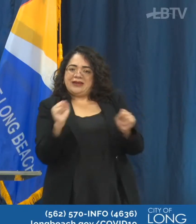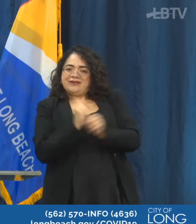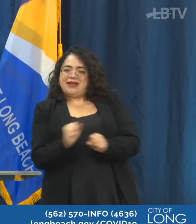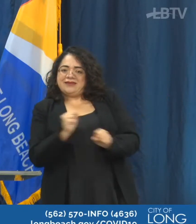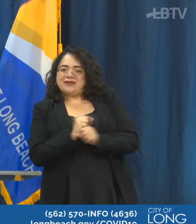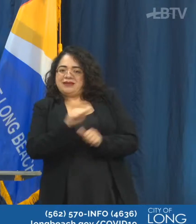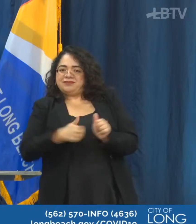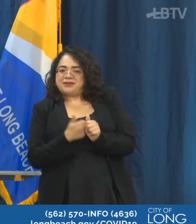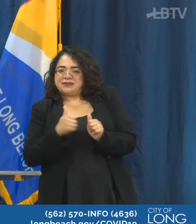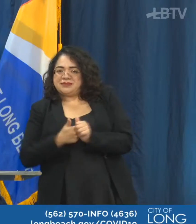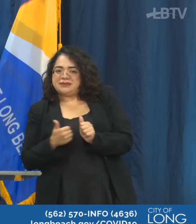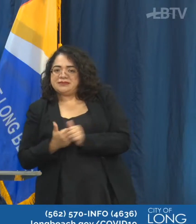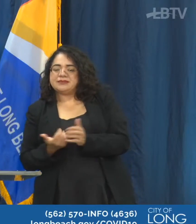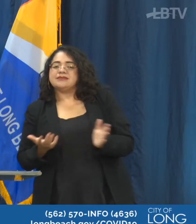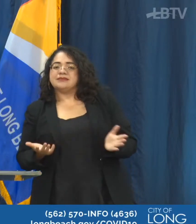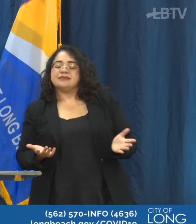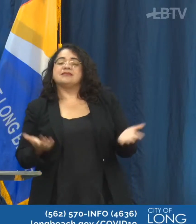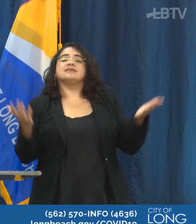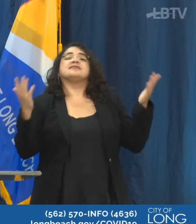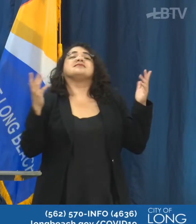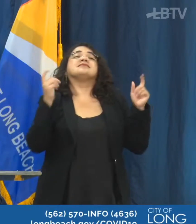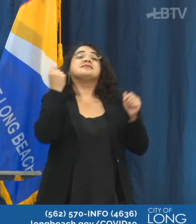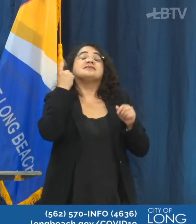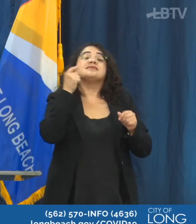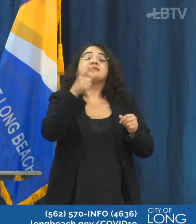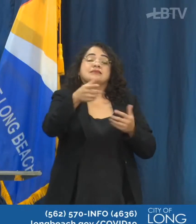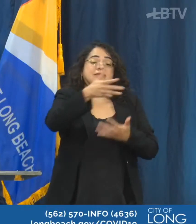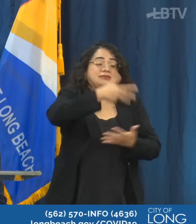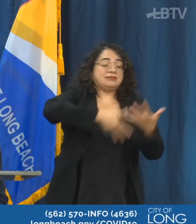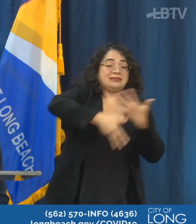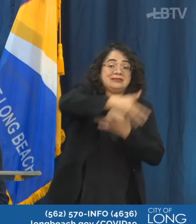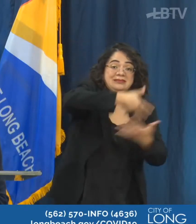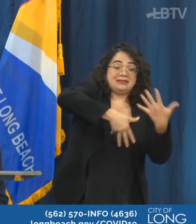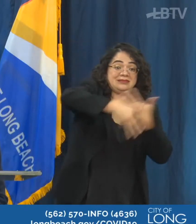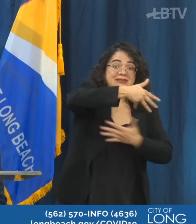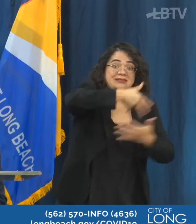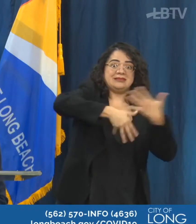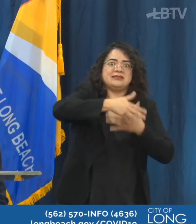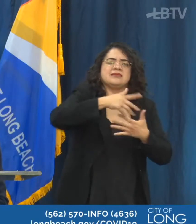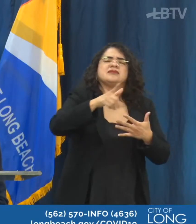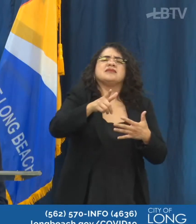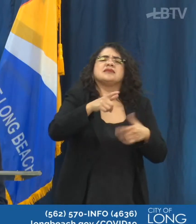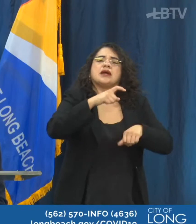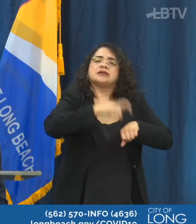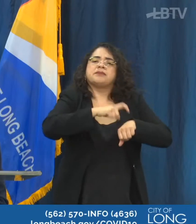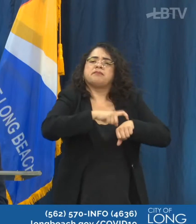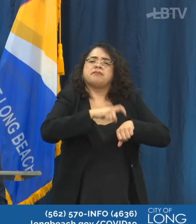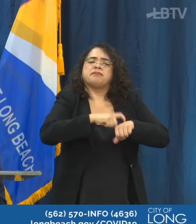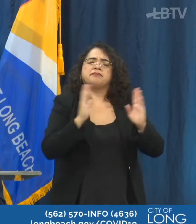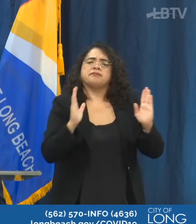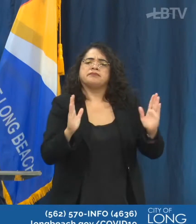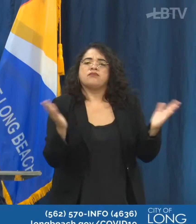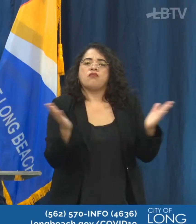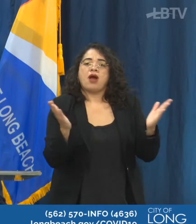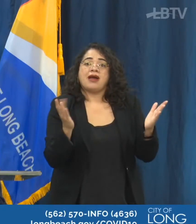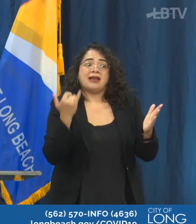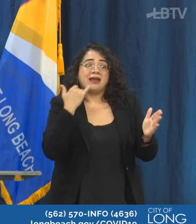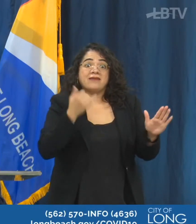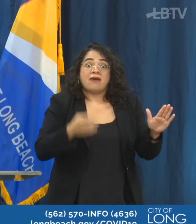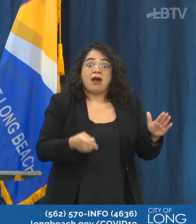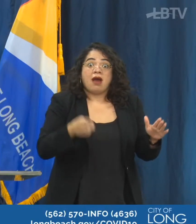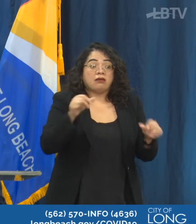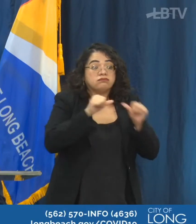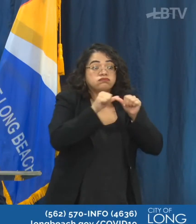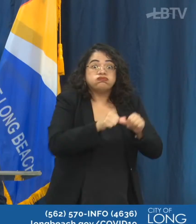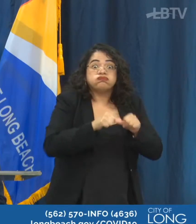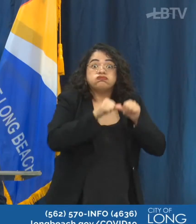about. In general, the more closely you interact with others and the longer that interaction, the higher the risk of spread. There's always a chance that you